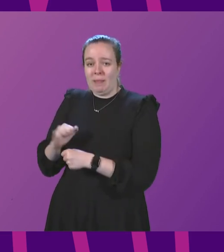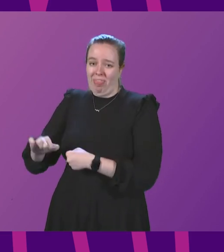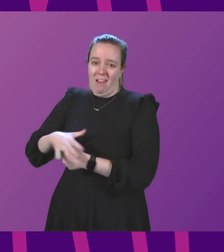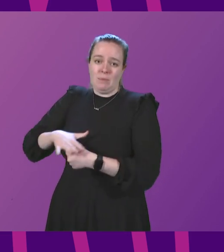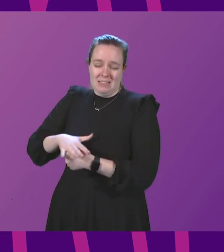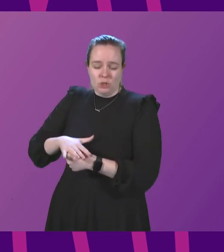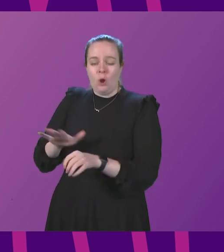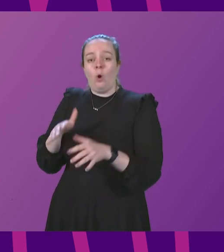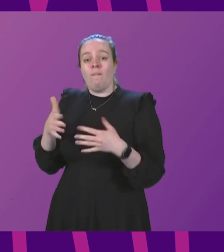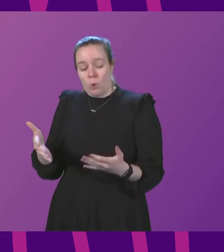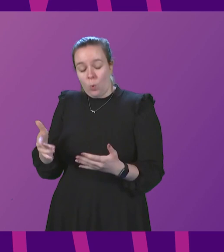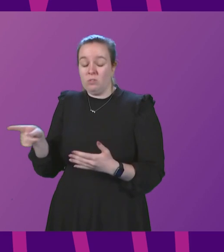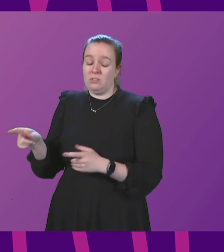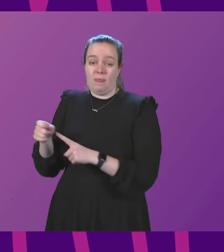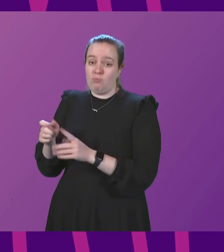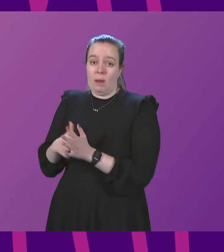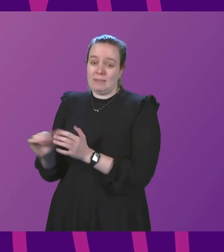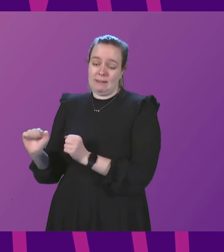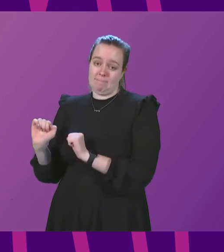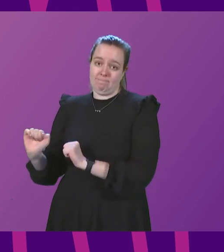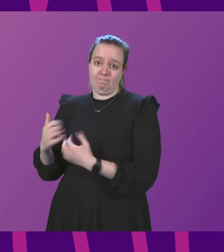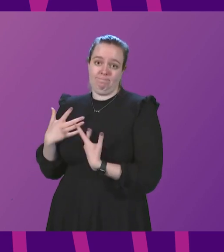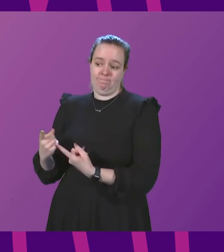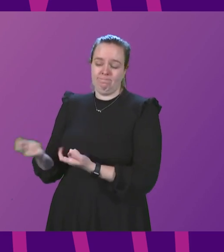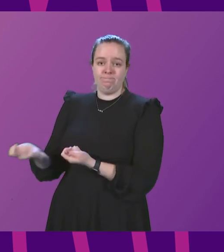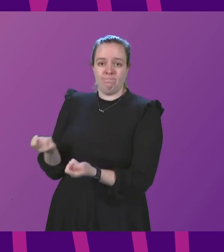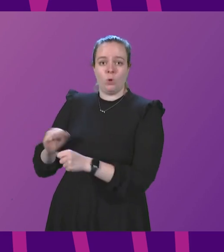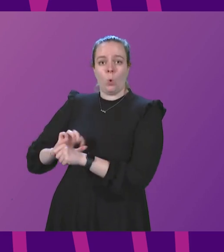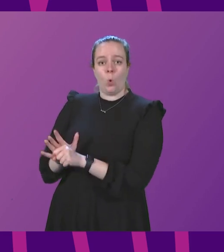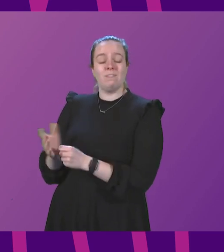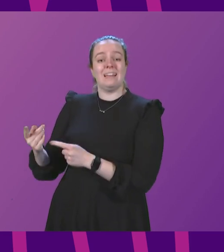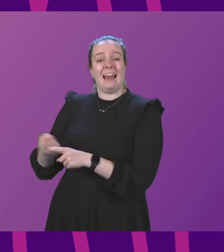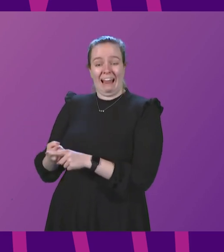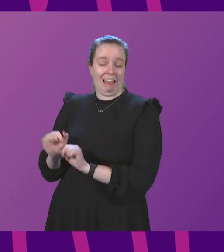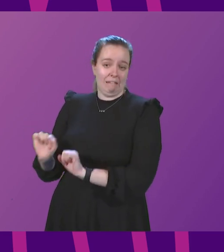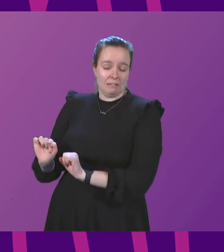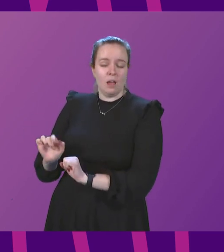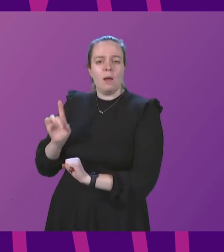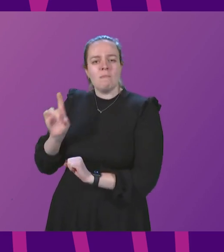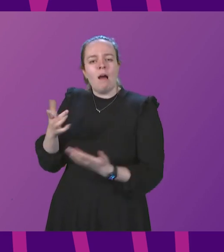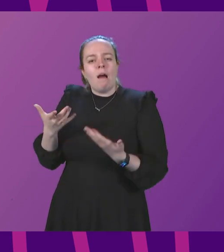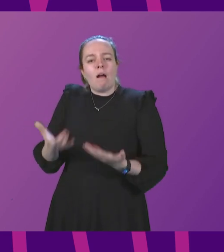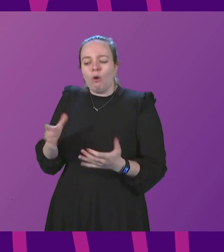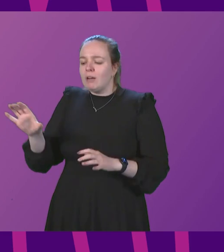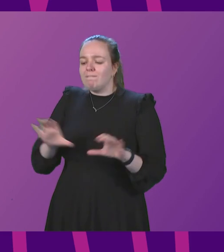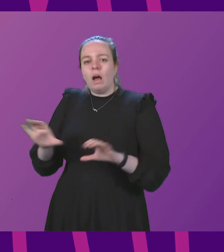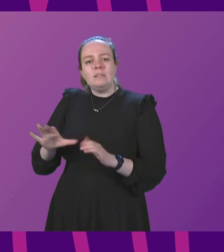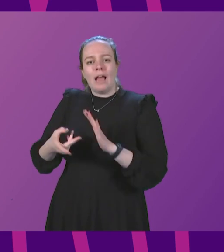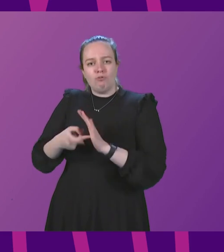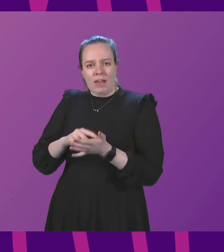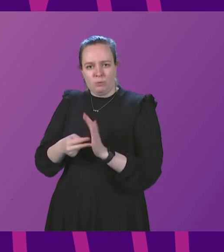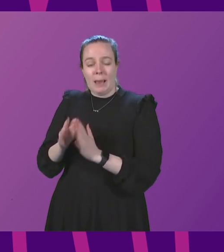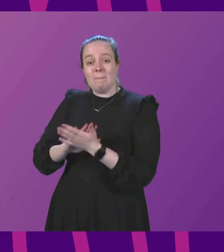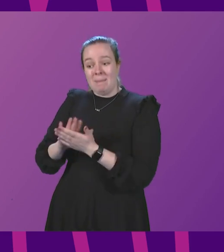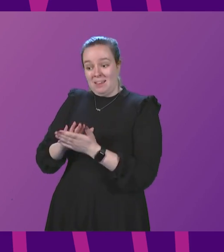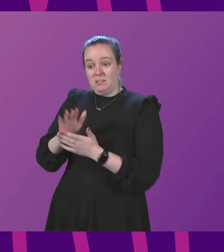It is, of course, for the Prime Minister to decide how best to tackle COVID in England. However, current funding arrangements mean that while